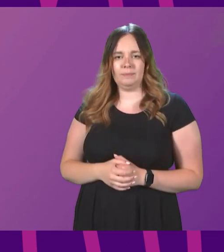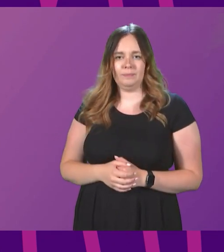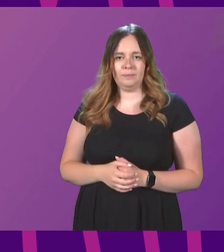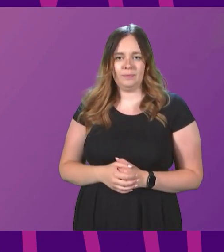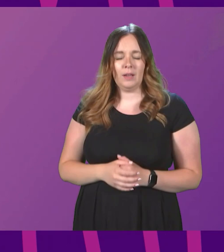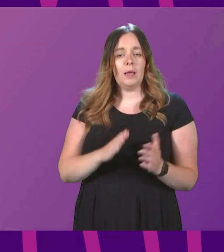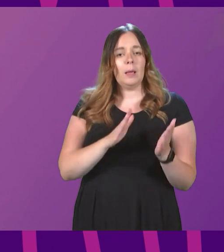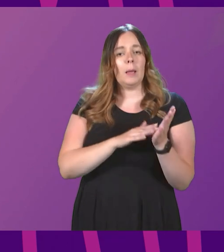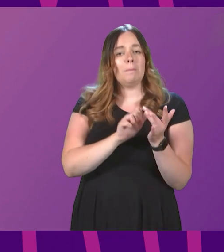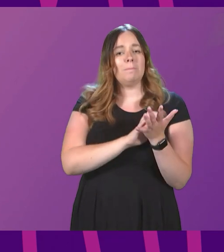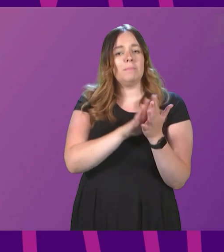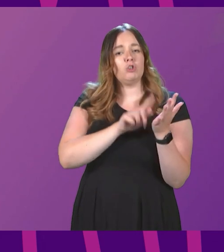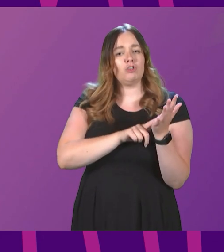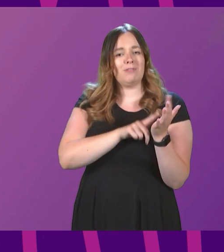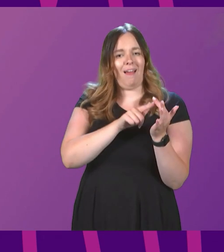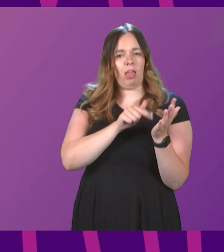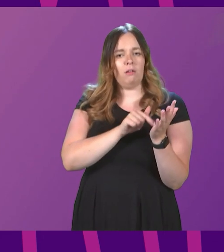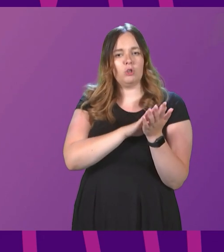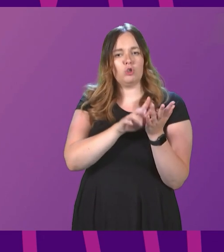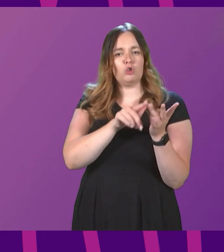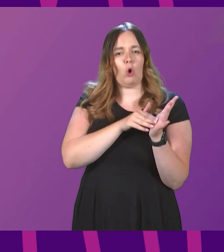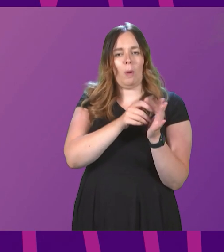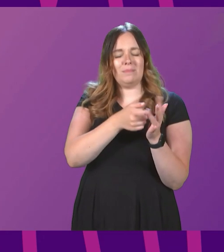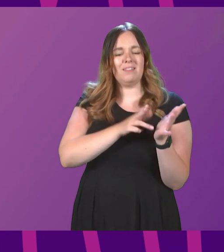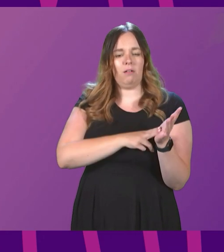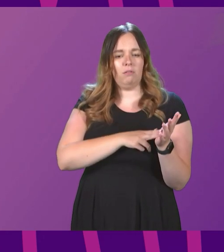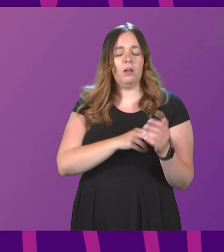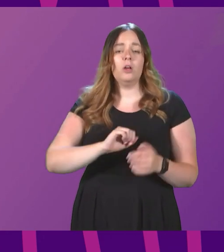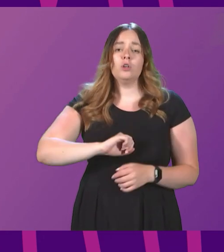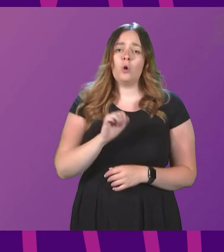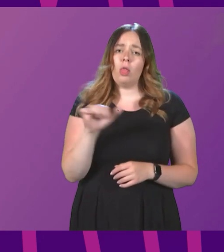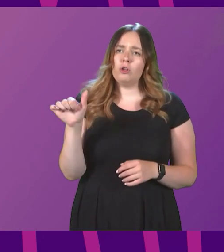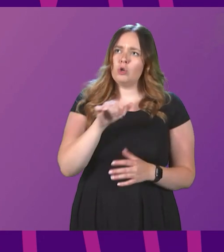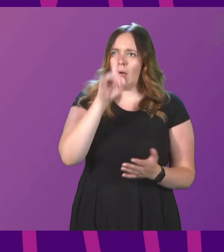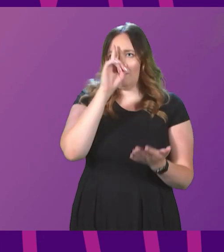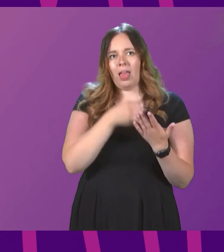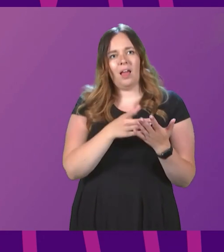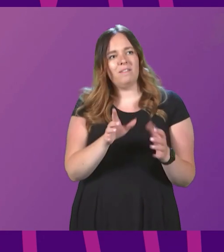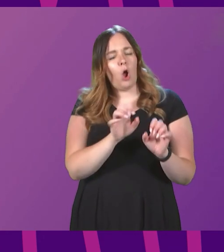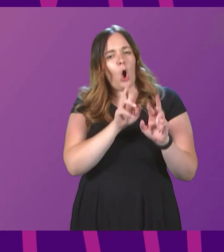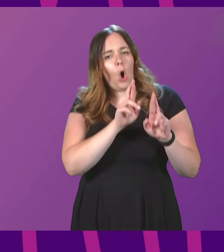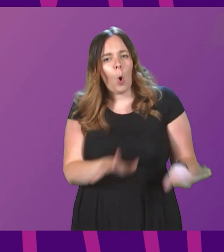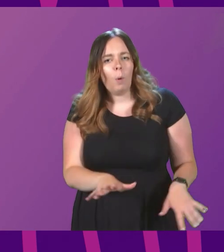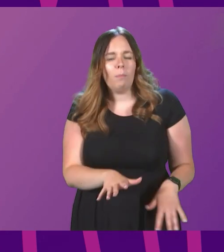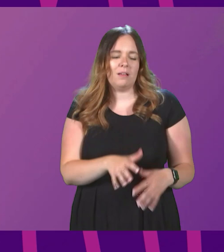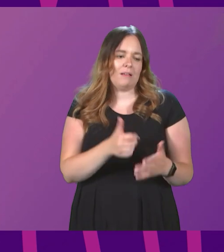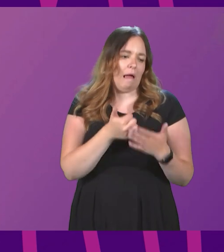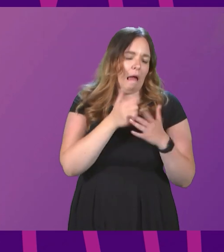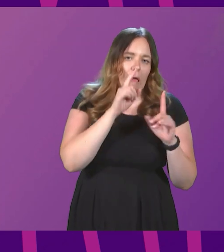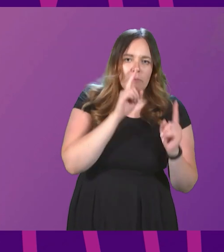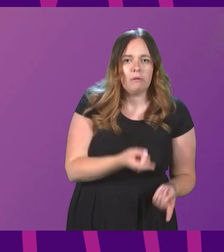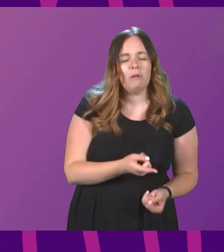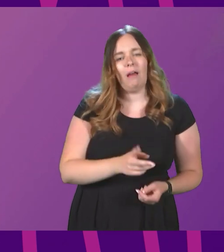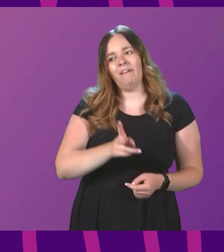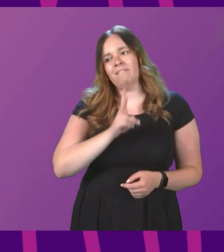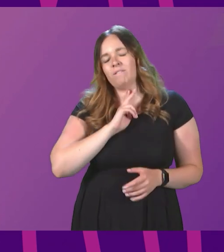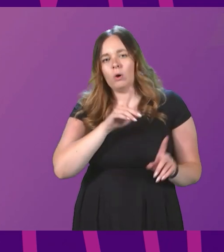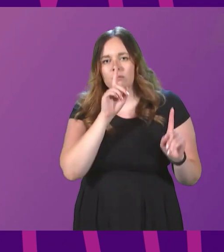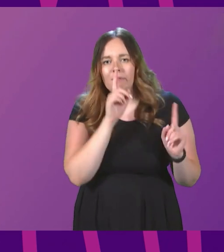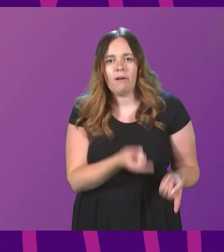Hamilton. Scotland should believe she's hopeless, helpless, worthless, voiceless.